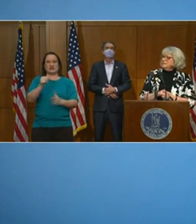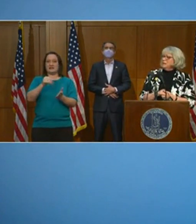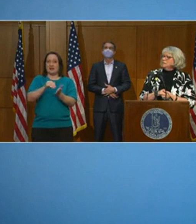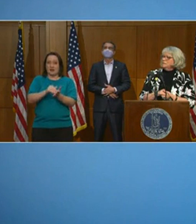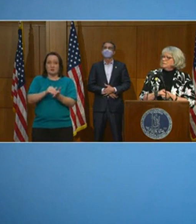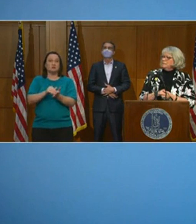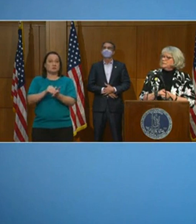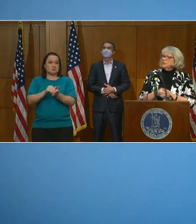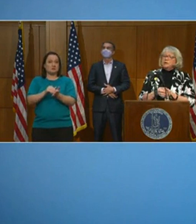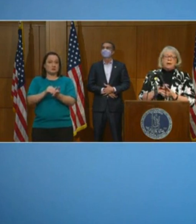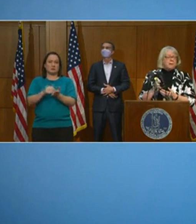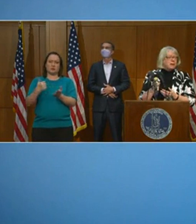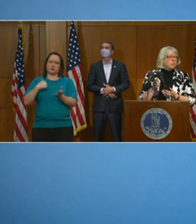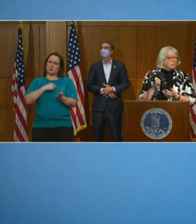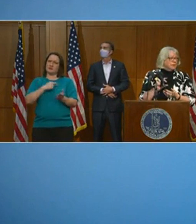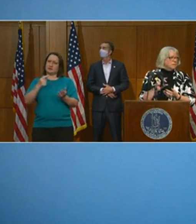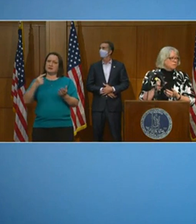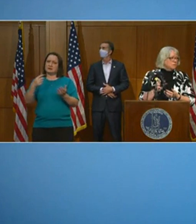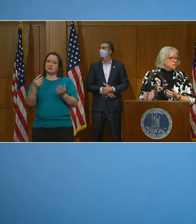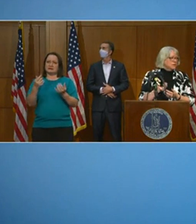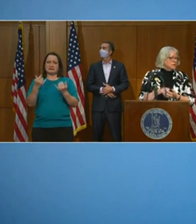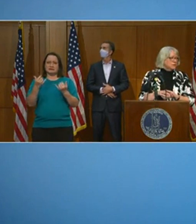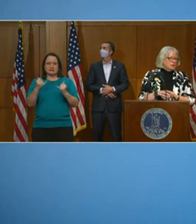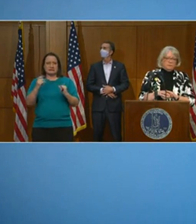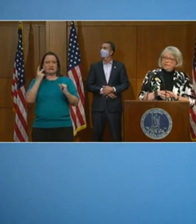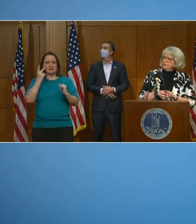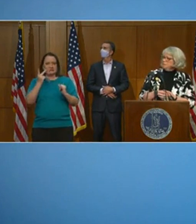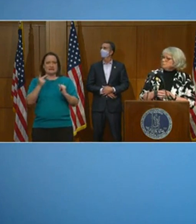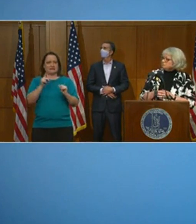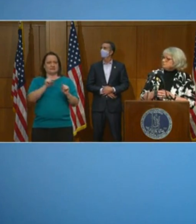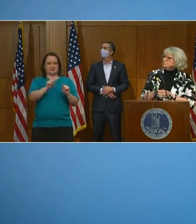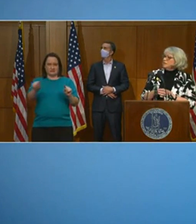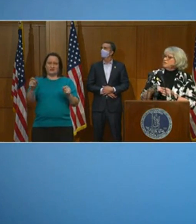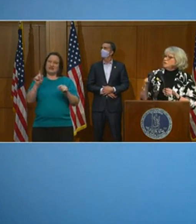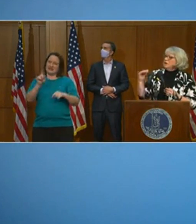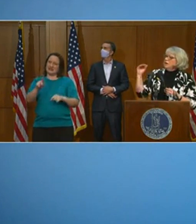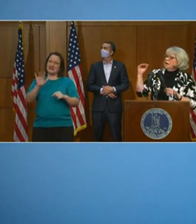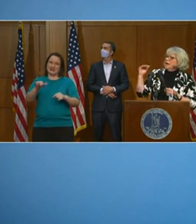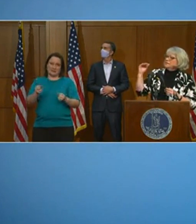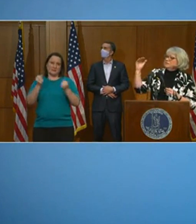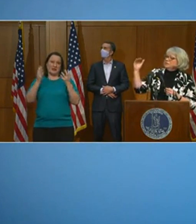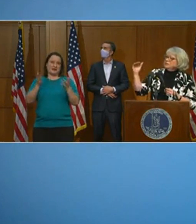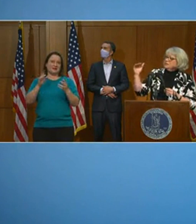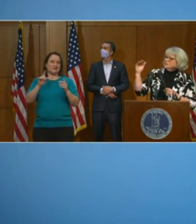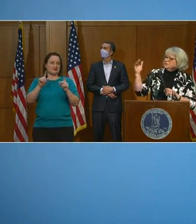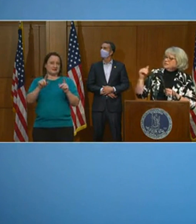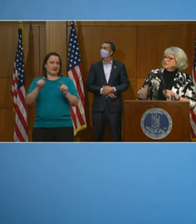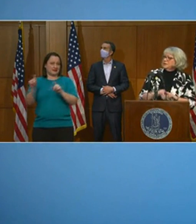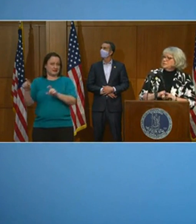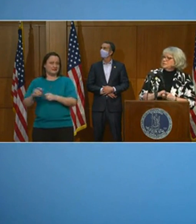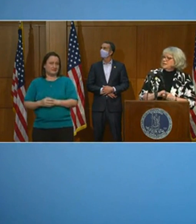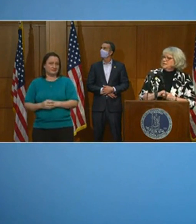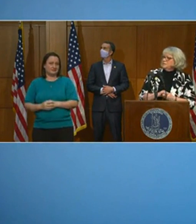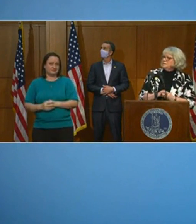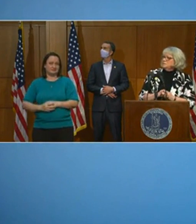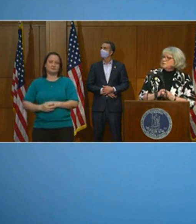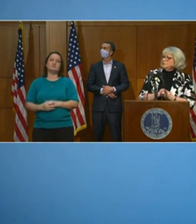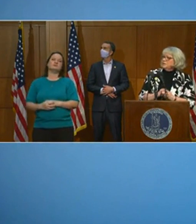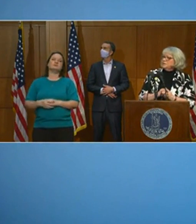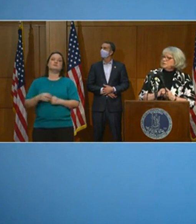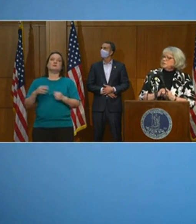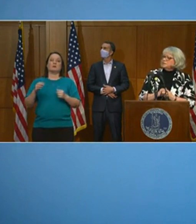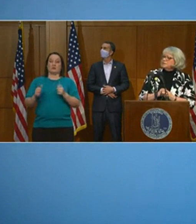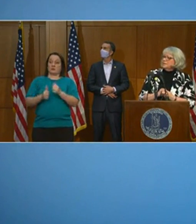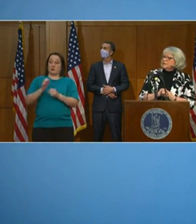need to be able to test about 3% to 4% of our population. And so as we look at this, as the governor said, the most